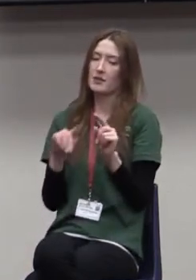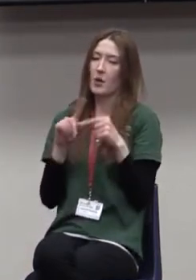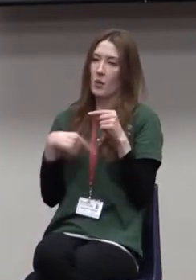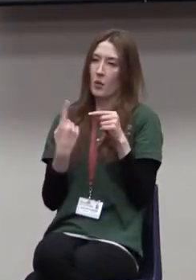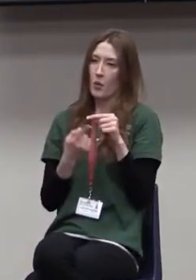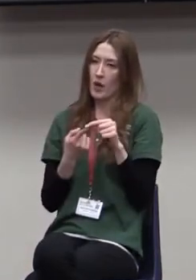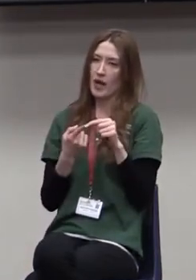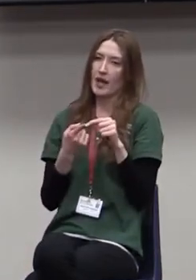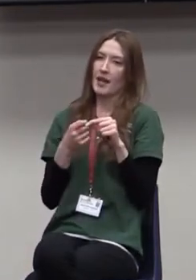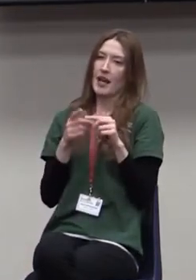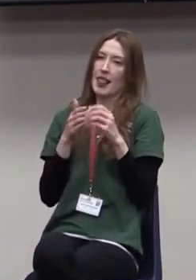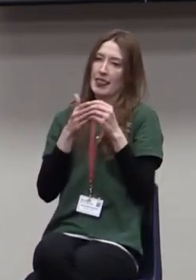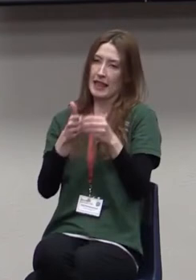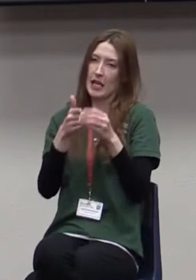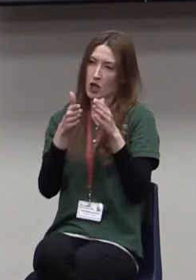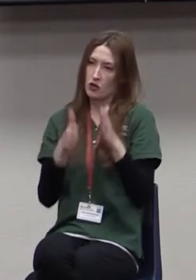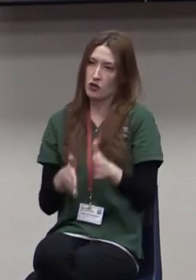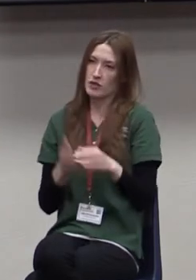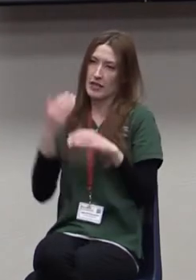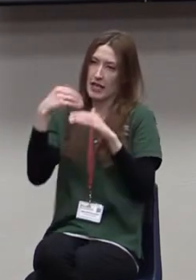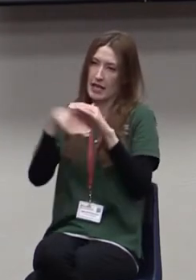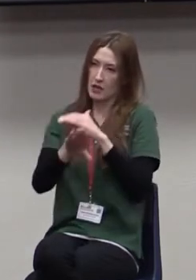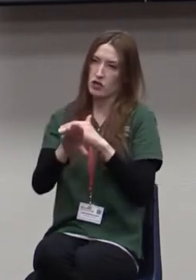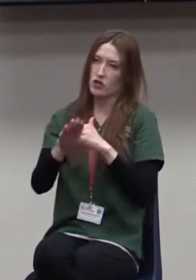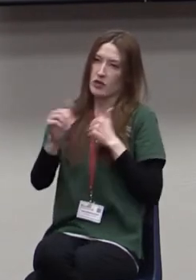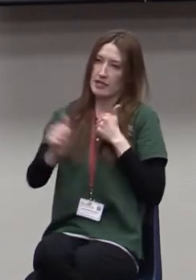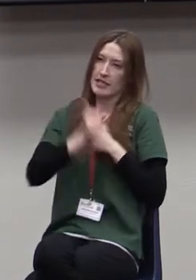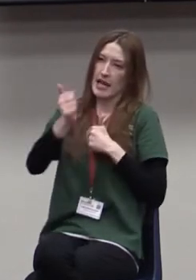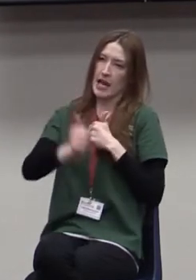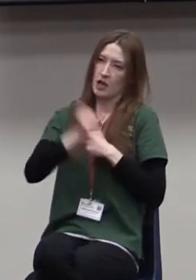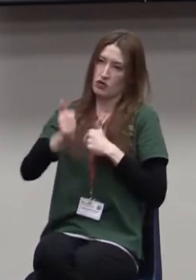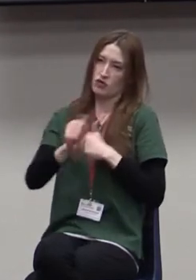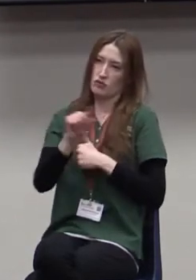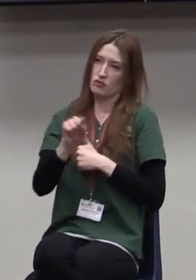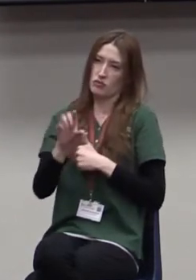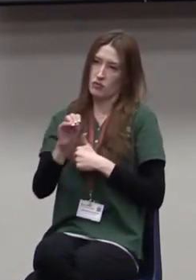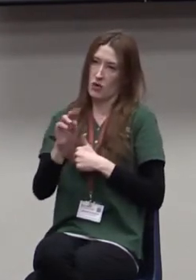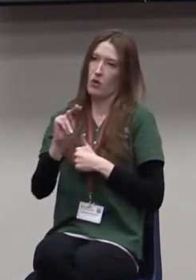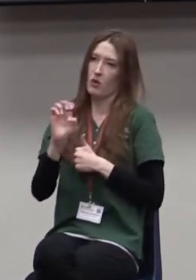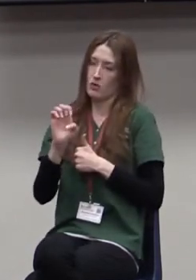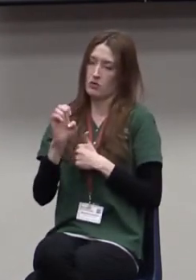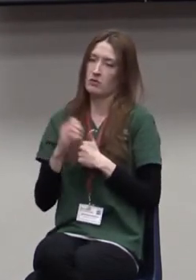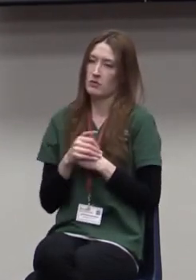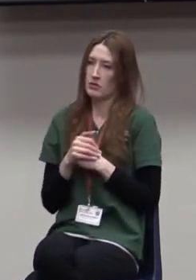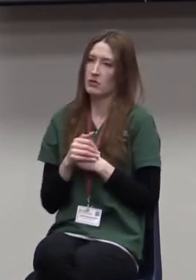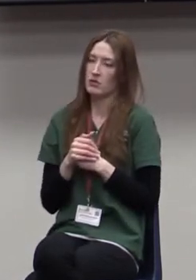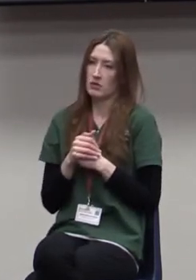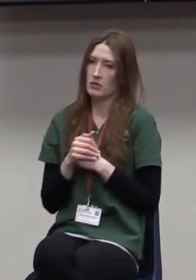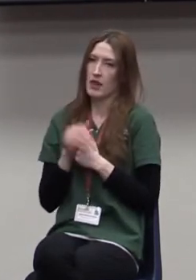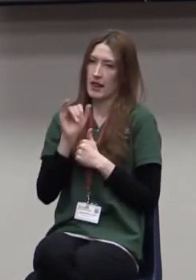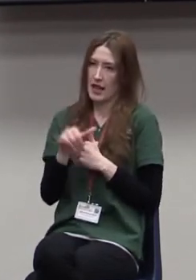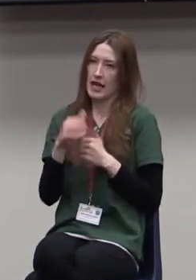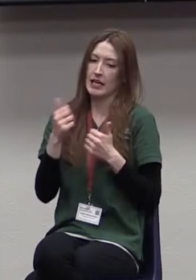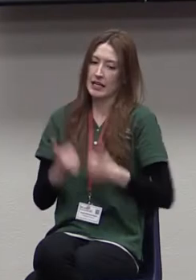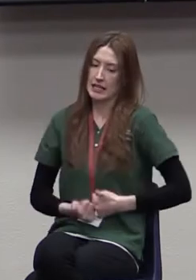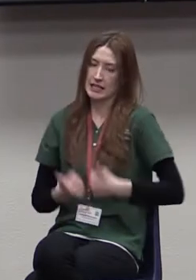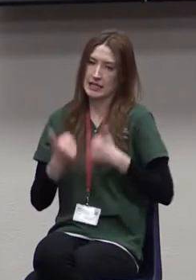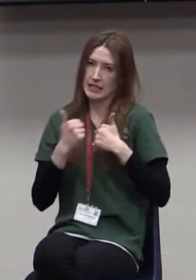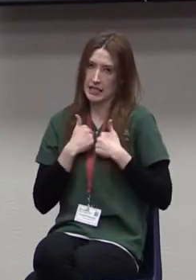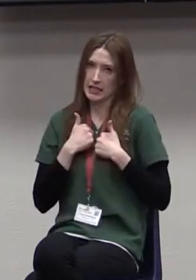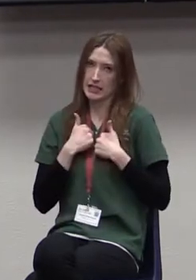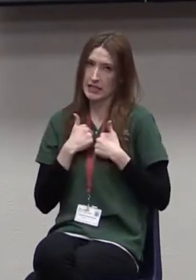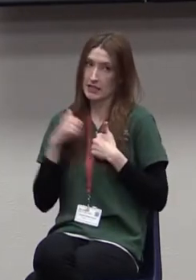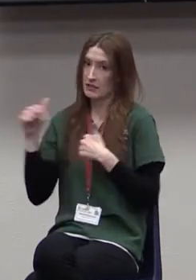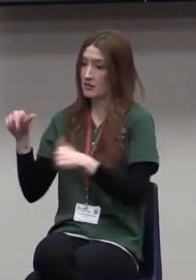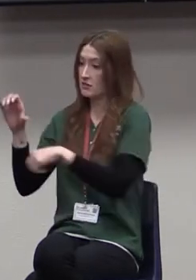The relational tension that exists isn't just among leaders, though. That relational tension also exists between the leaders and the congregation. The congregation